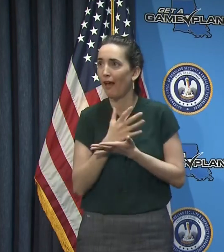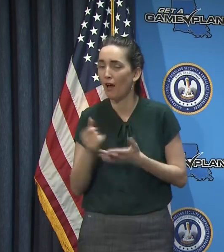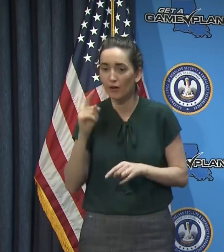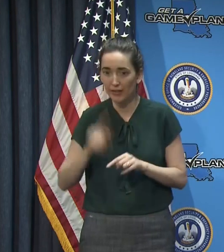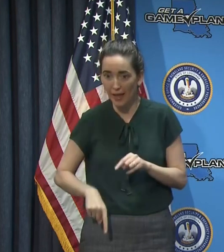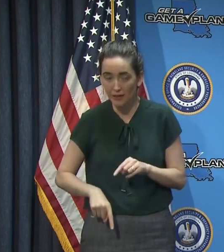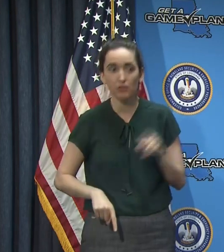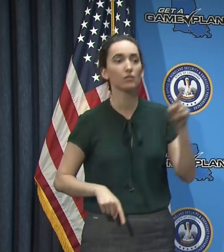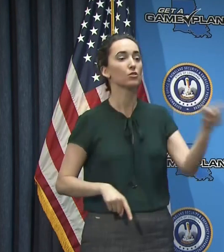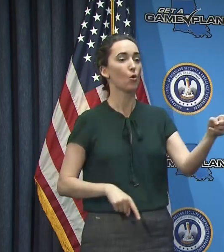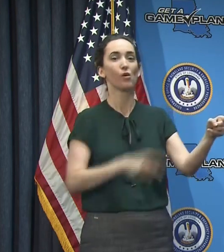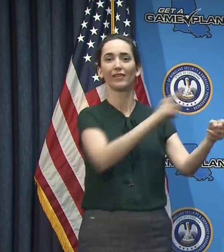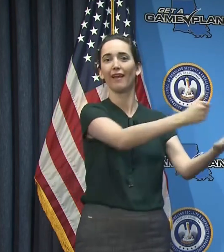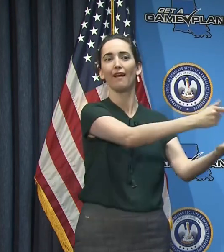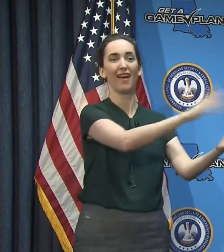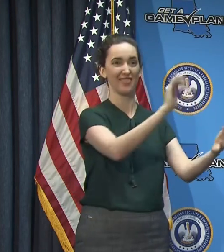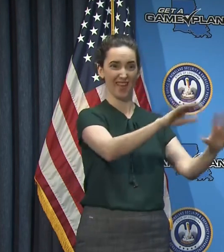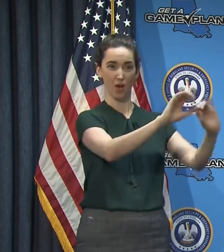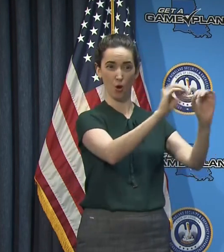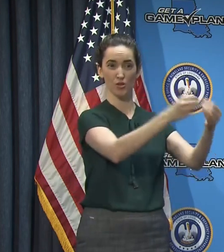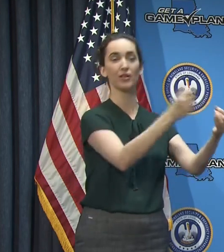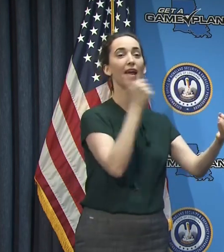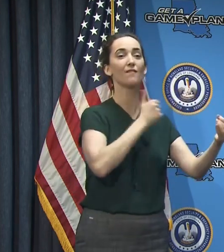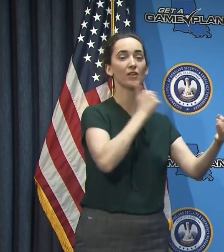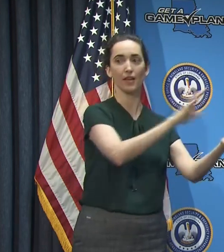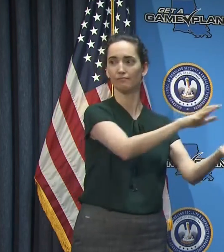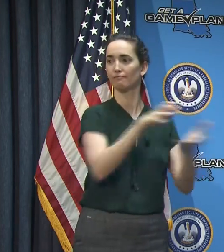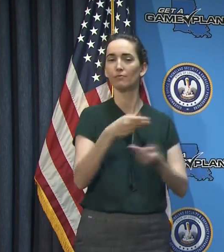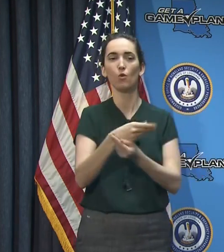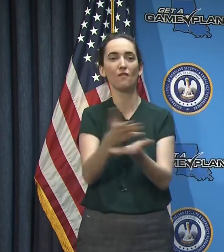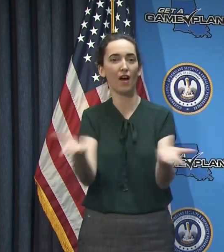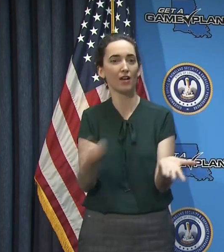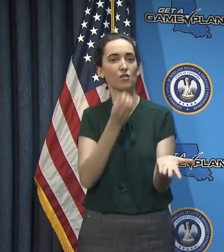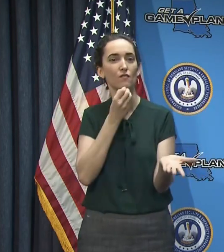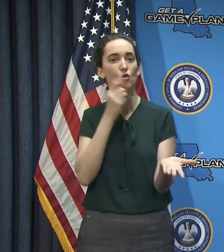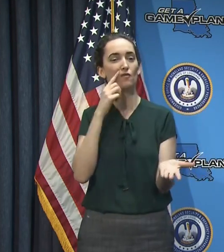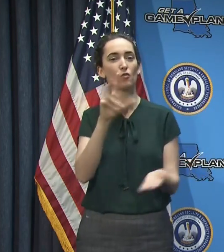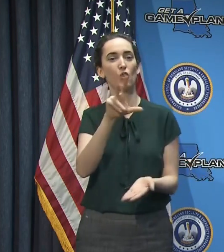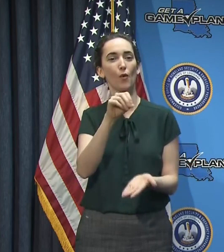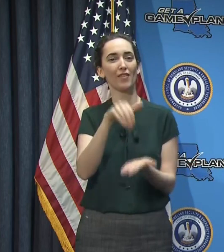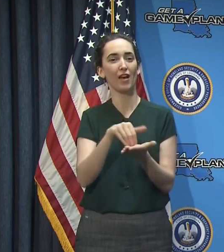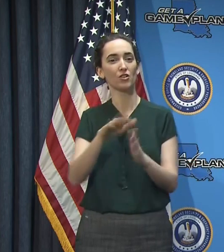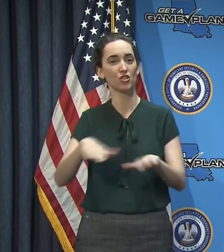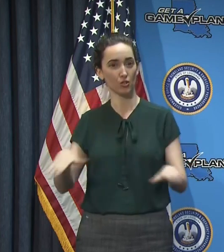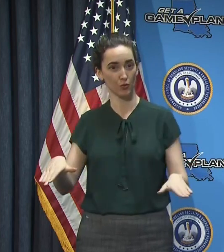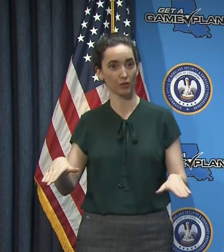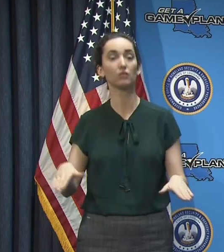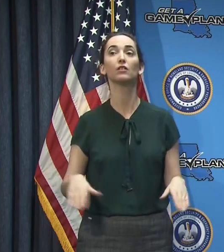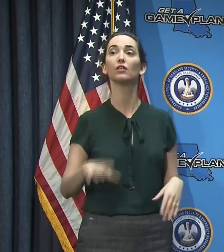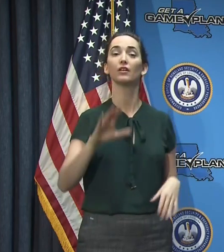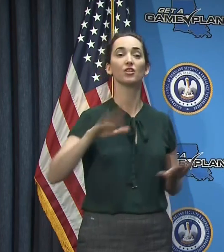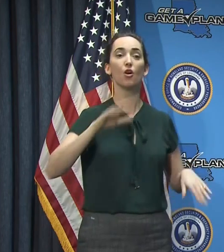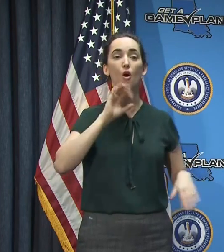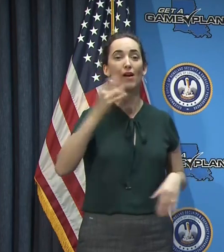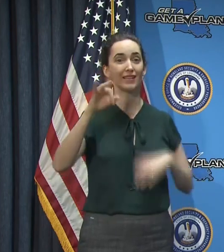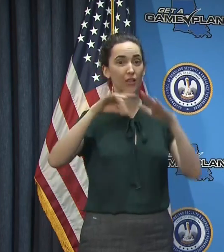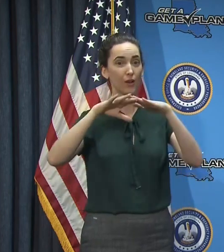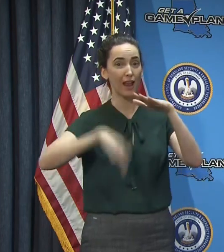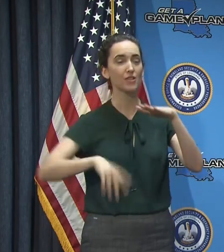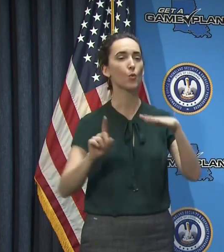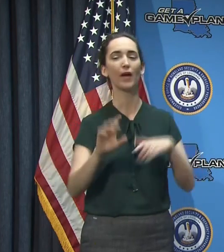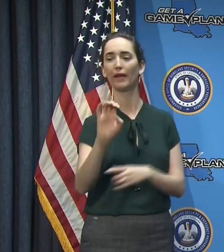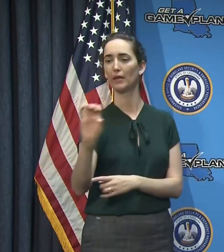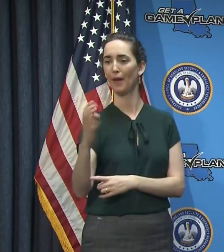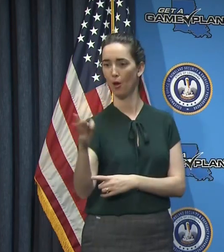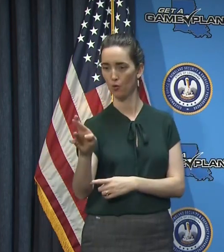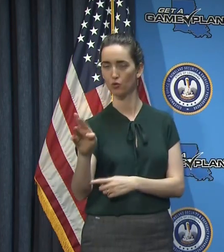,000 more kids daily. The nonprofit is serving free meals to children under 18 in East Baton Rouge, St. Landry,